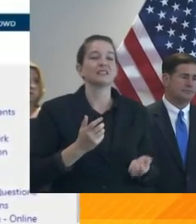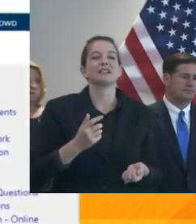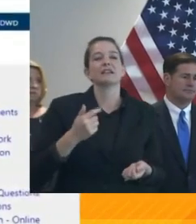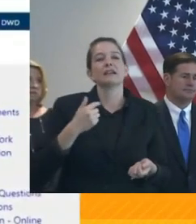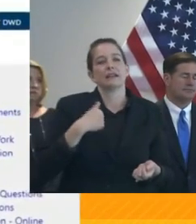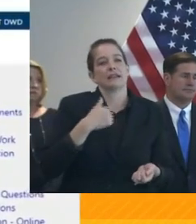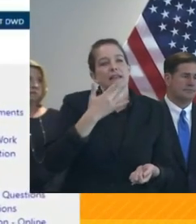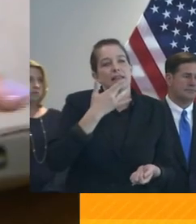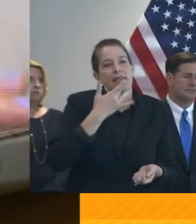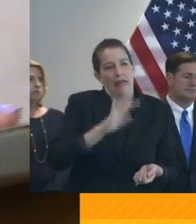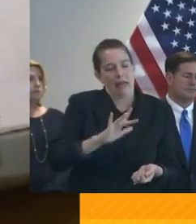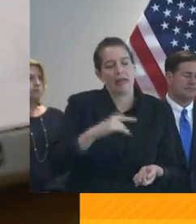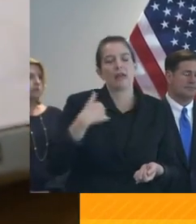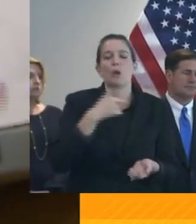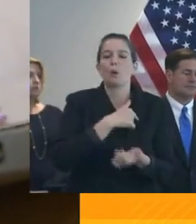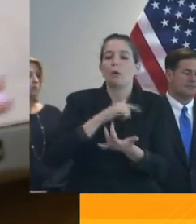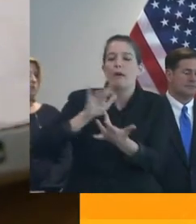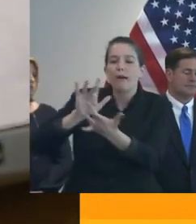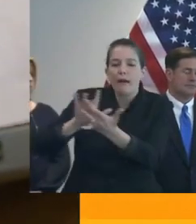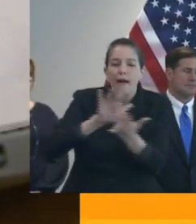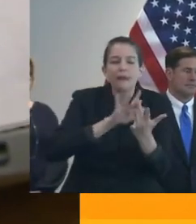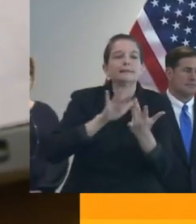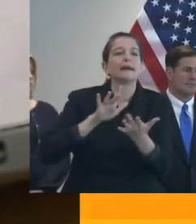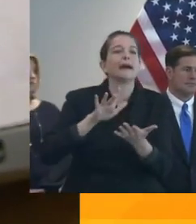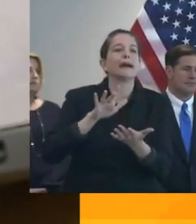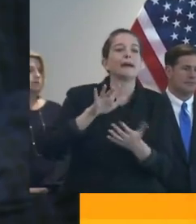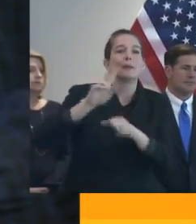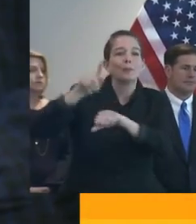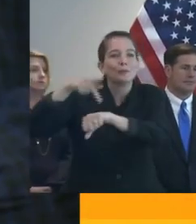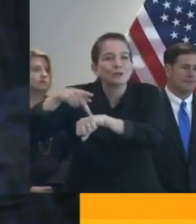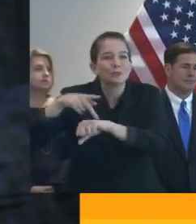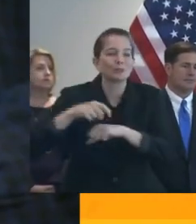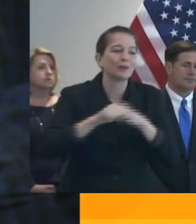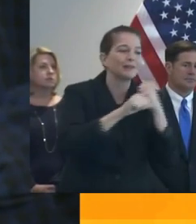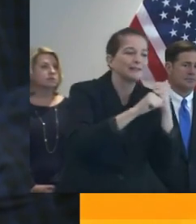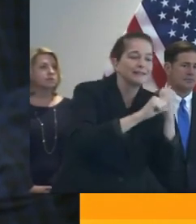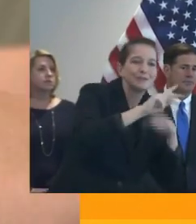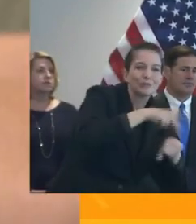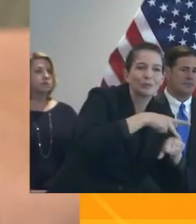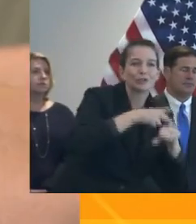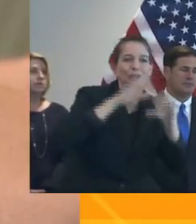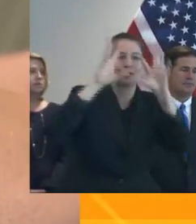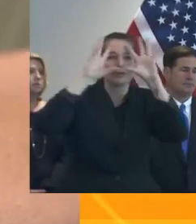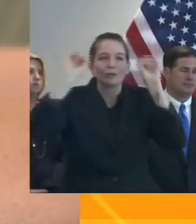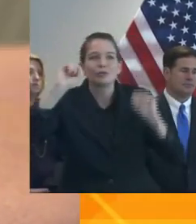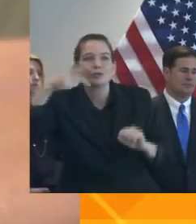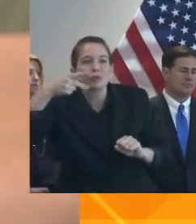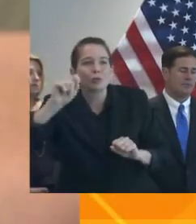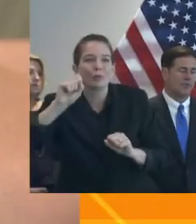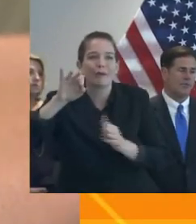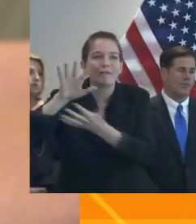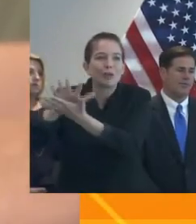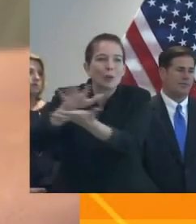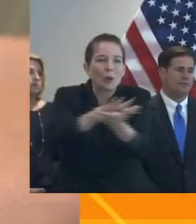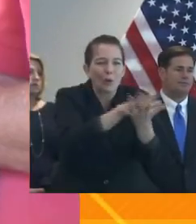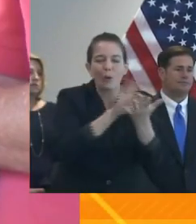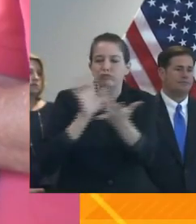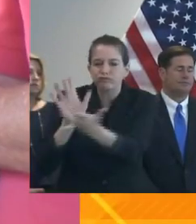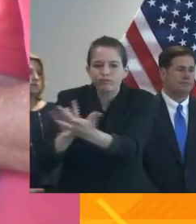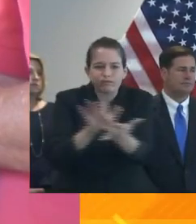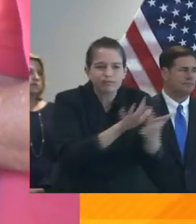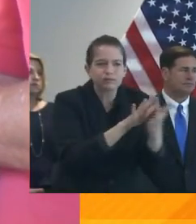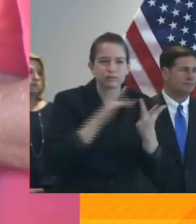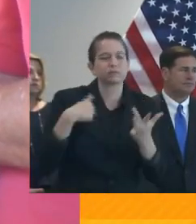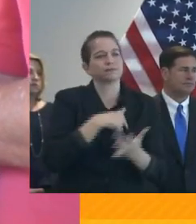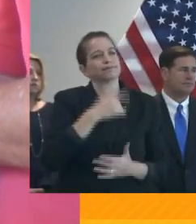school leaders. We've been convening groups of superintendents and charter leaders to talk about that, to talk about what does this look like. I think right now we're